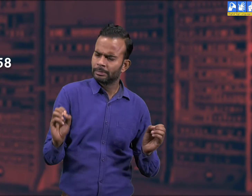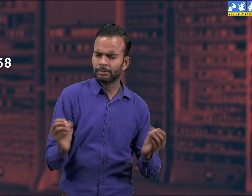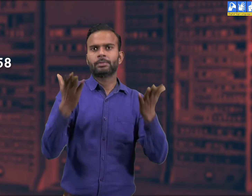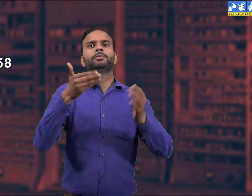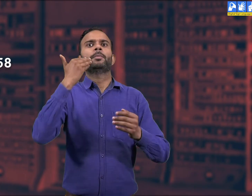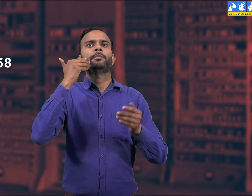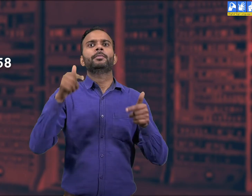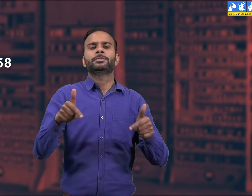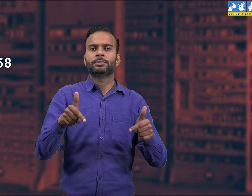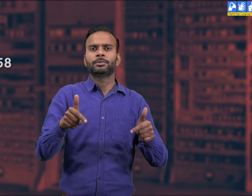1958.